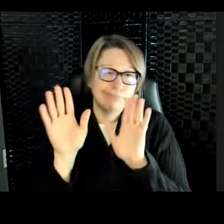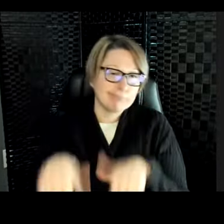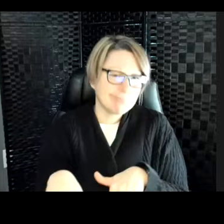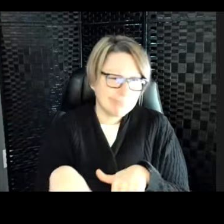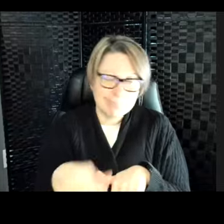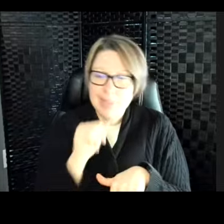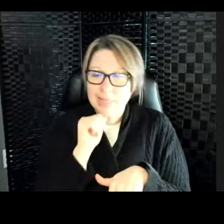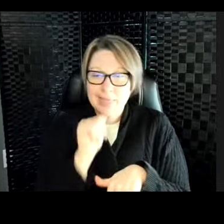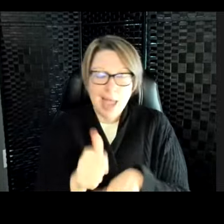energy.